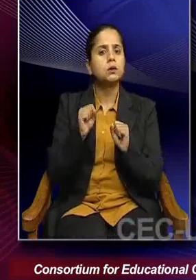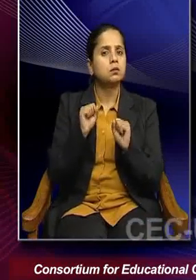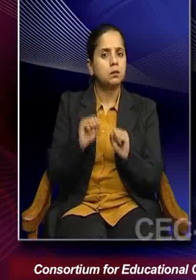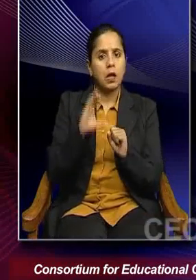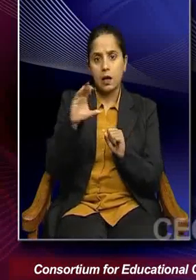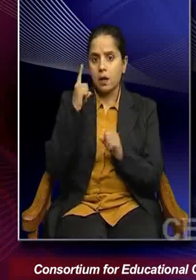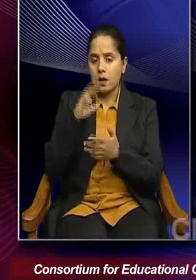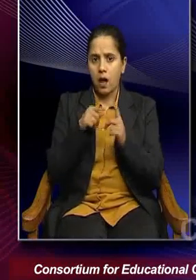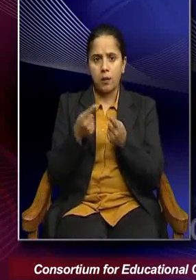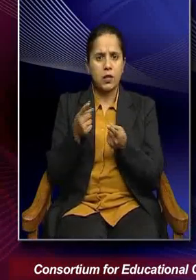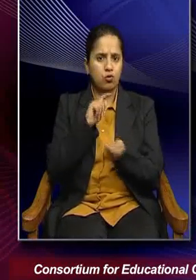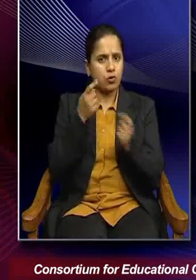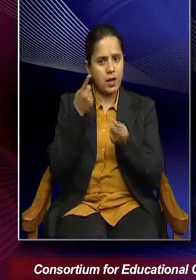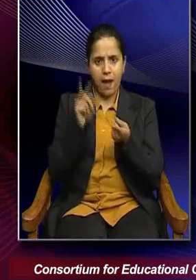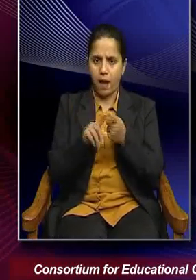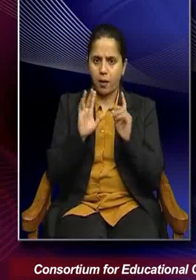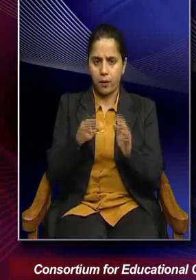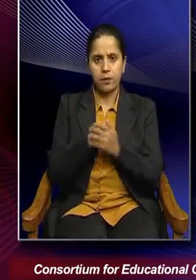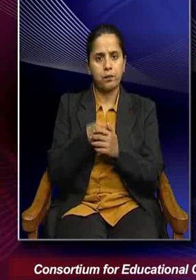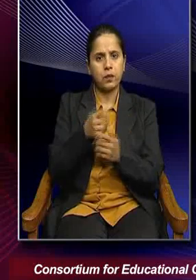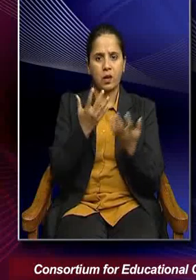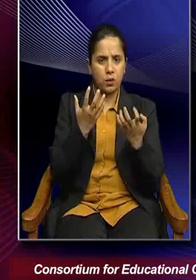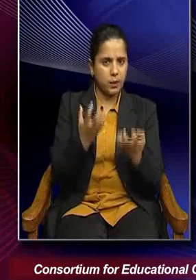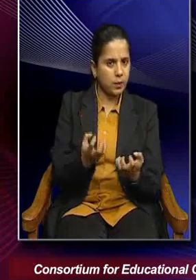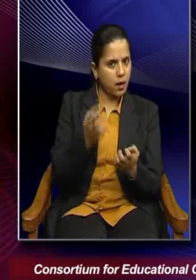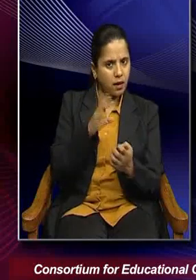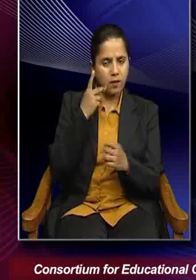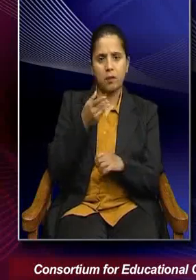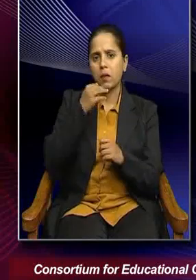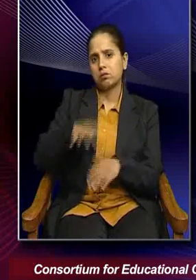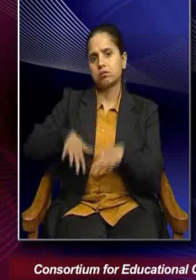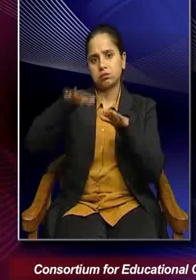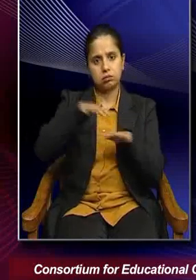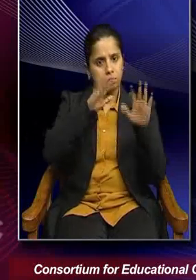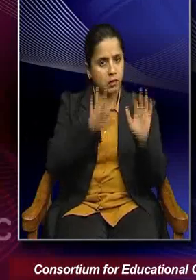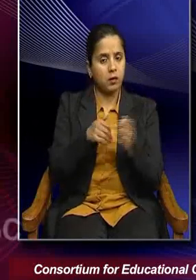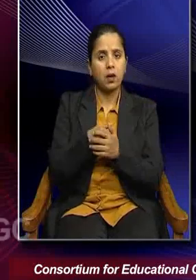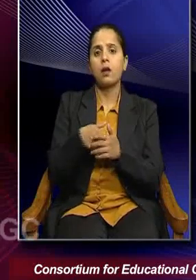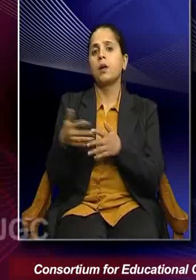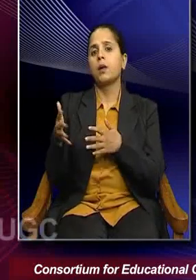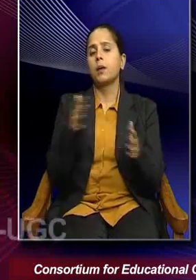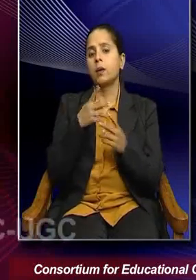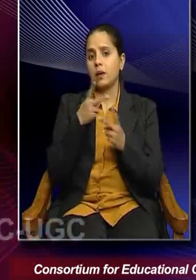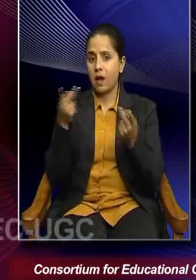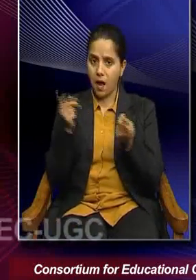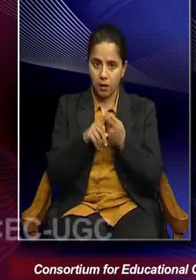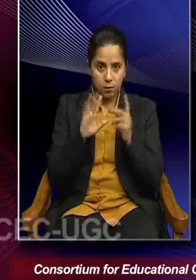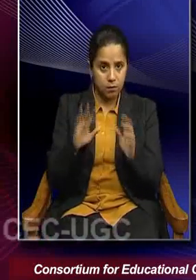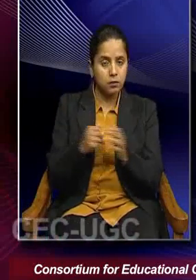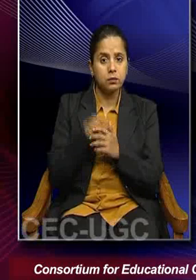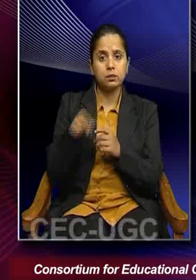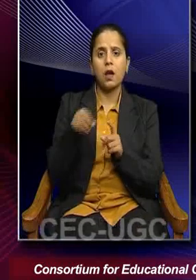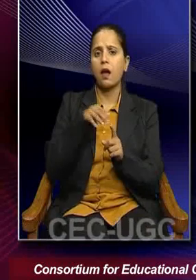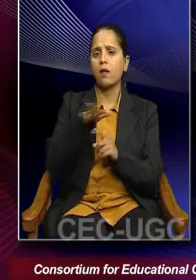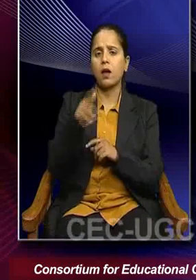climate change happens, when you have, you know, drought situation, flood situation, heat wave situation, you know, they affect